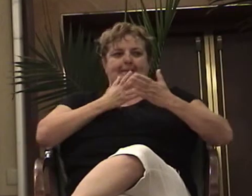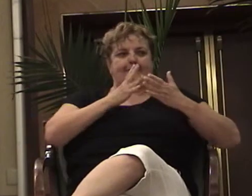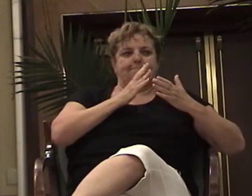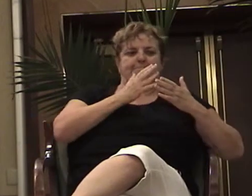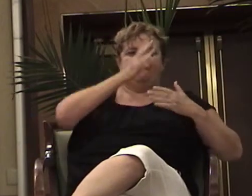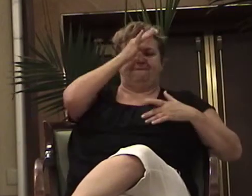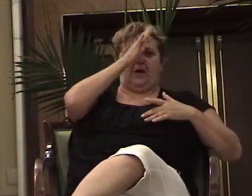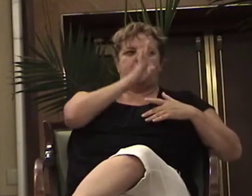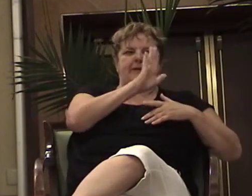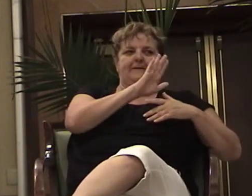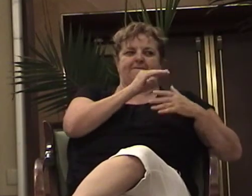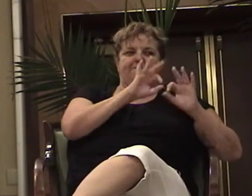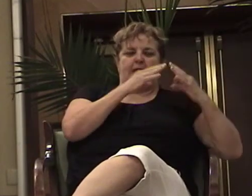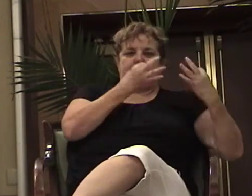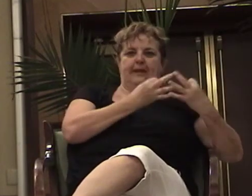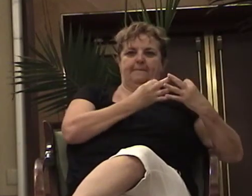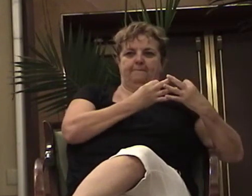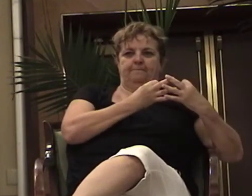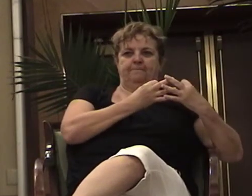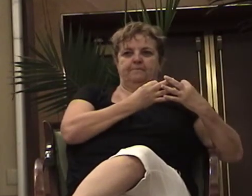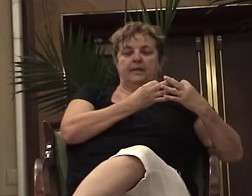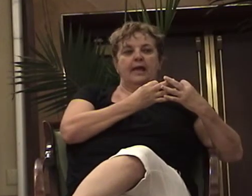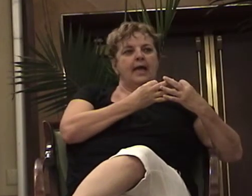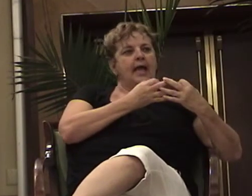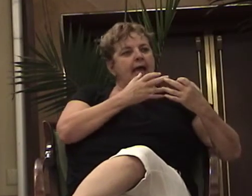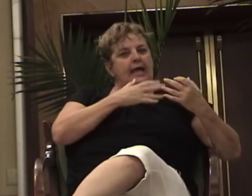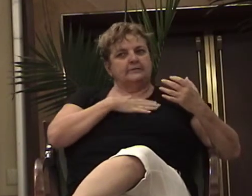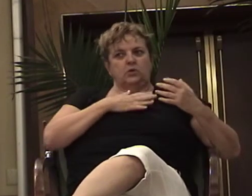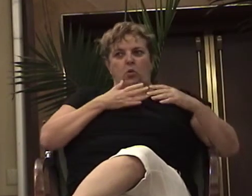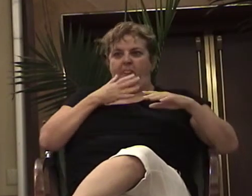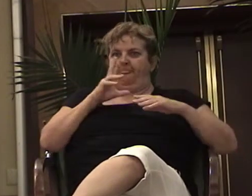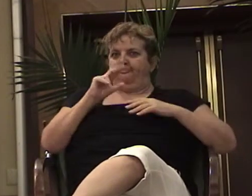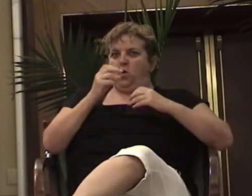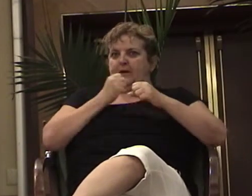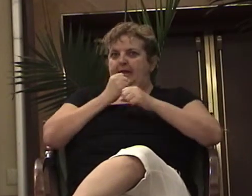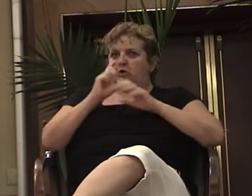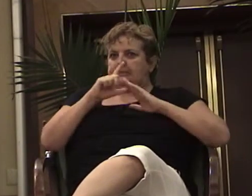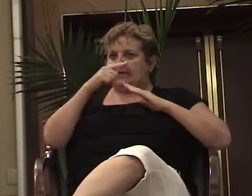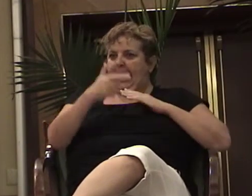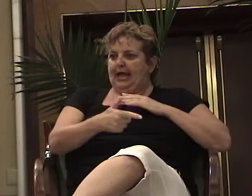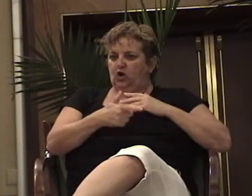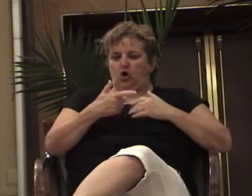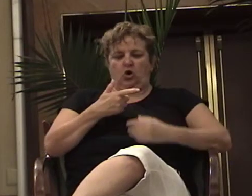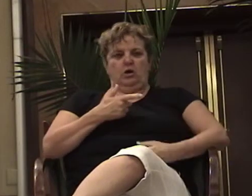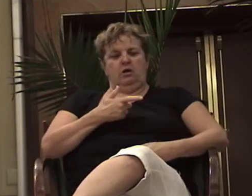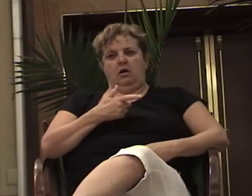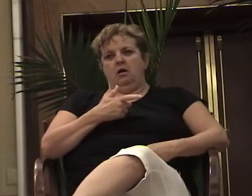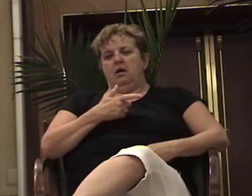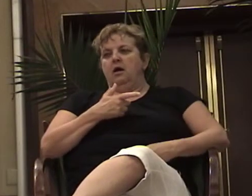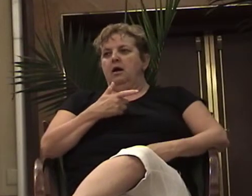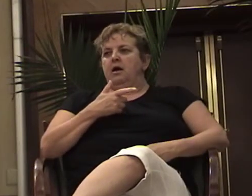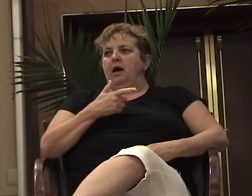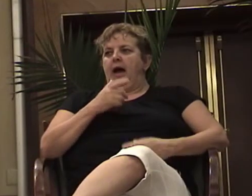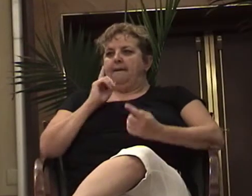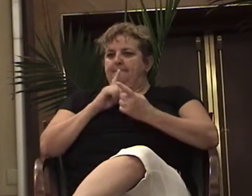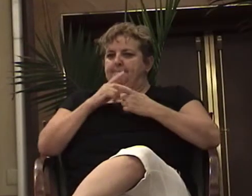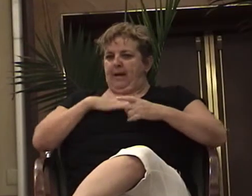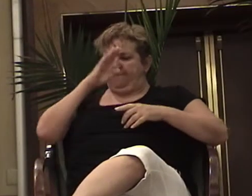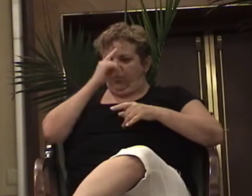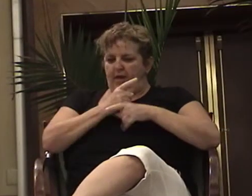his house and he was just mad. And he stood there and he just drank beer after beer. And the more he